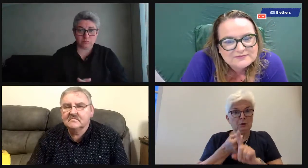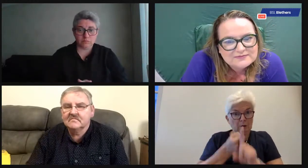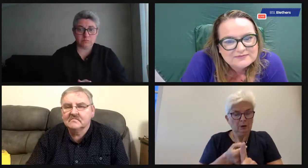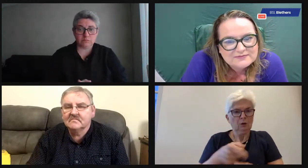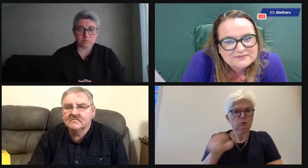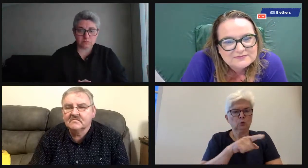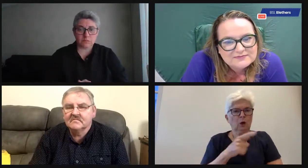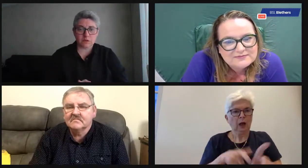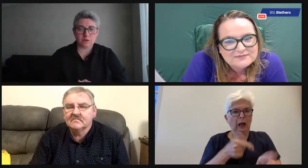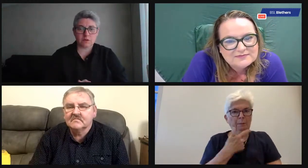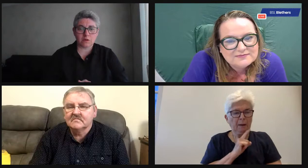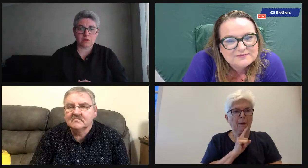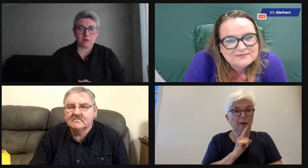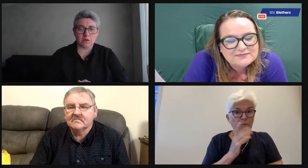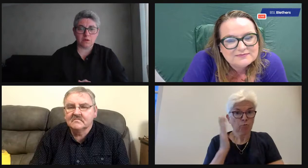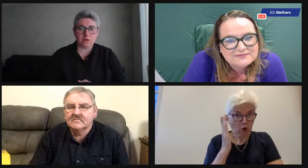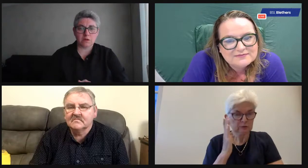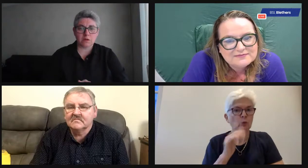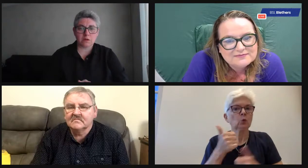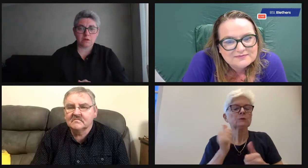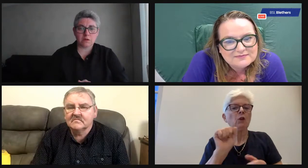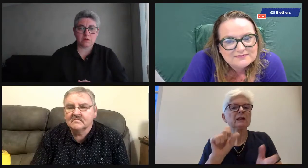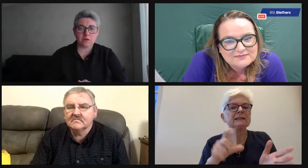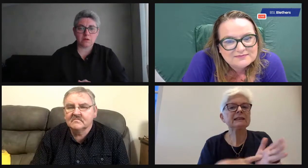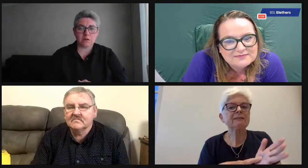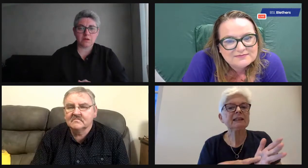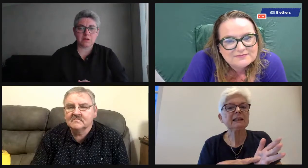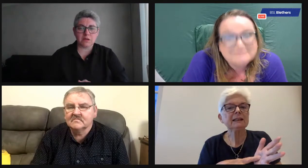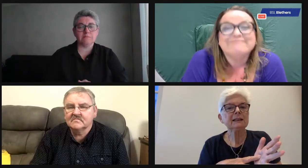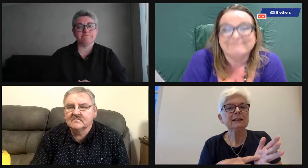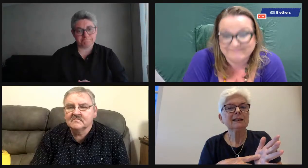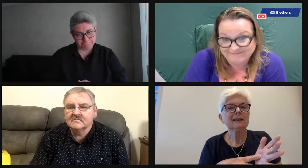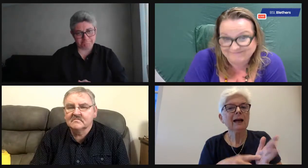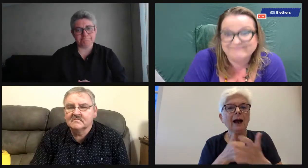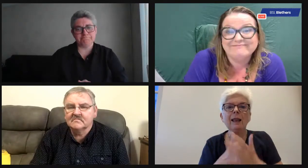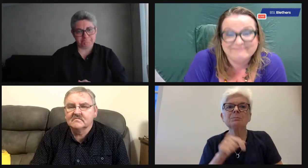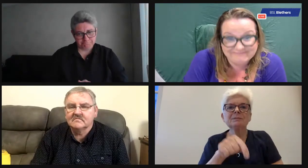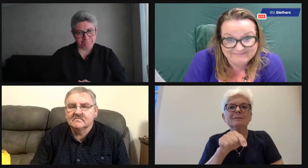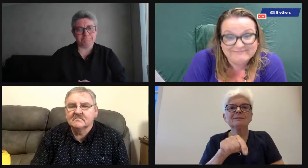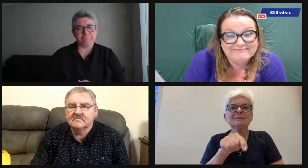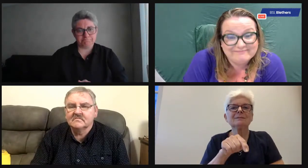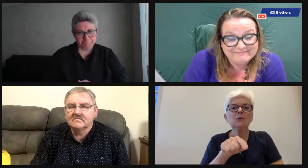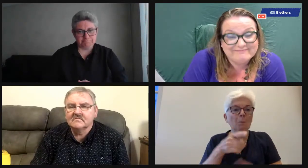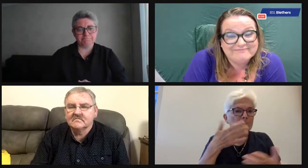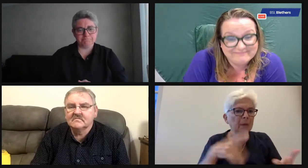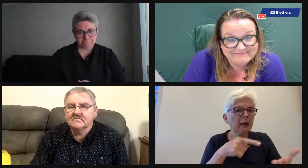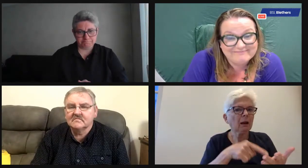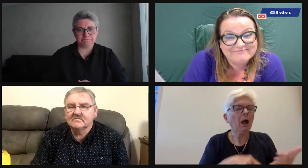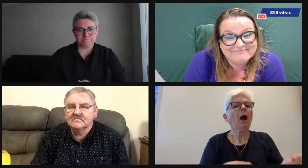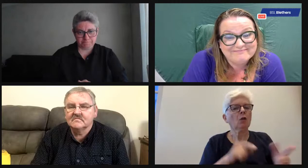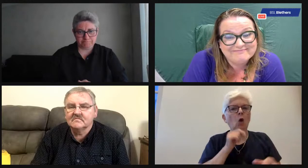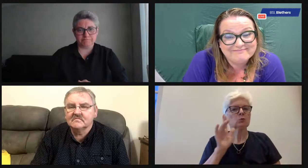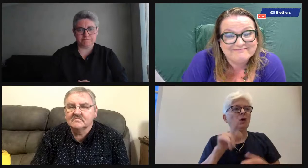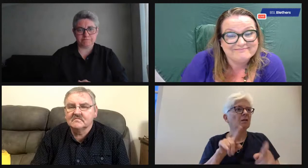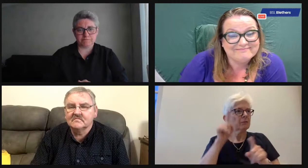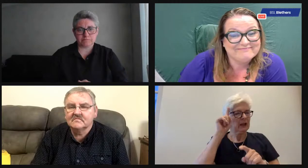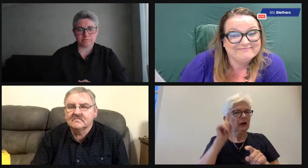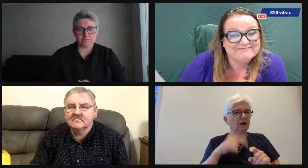And I'd say I think it's important to reinforce to young people that volunteering is so good for your CV. It really